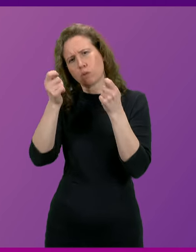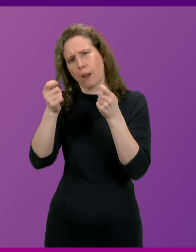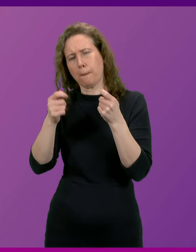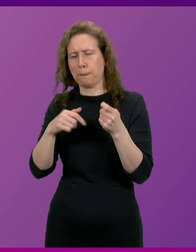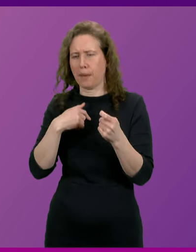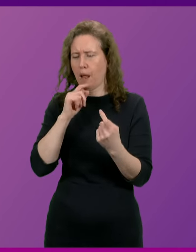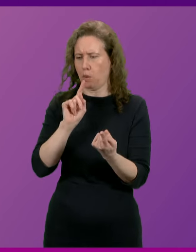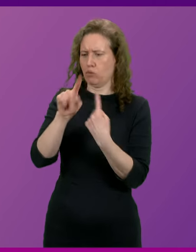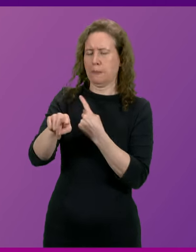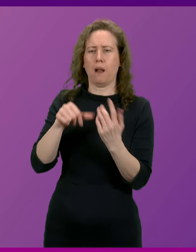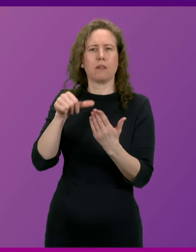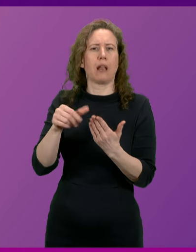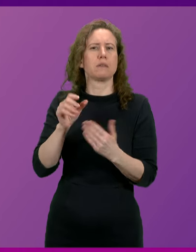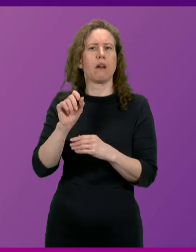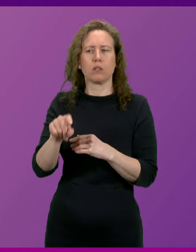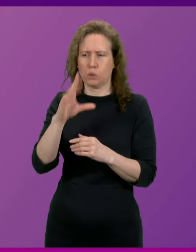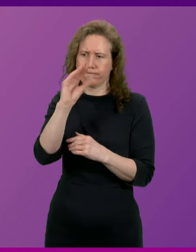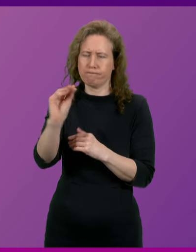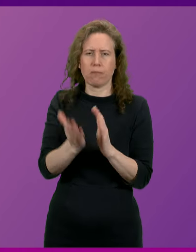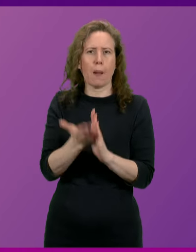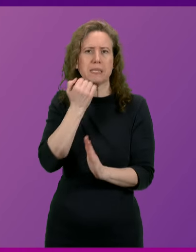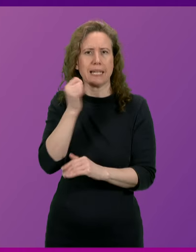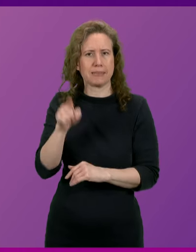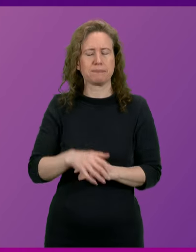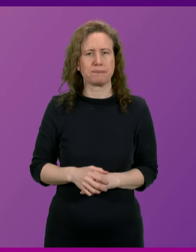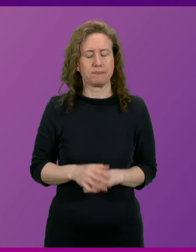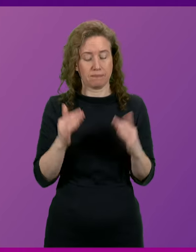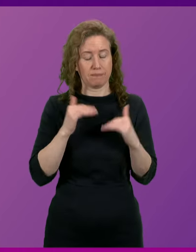and write back with some of that detail and provide an update to Christine Graham. you.